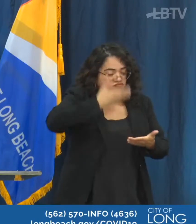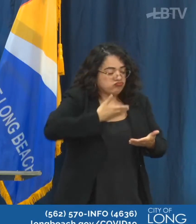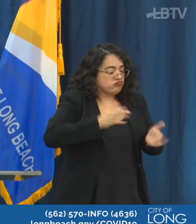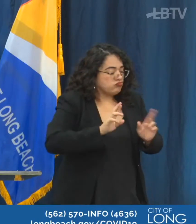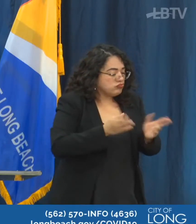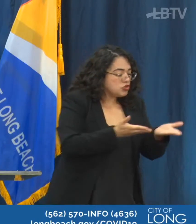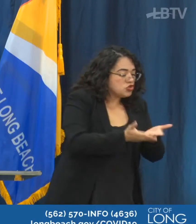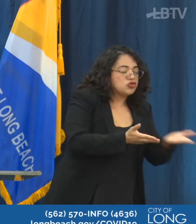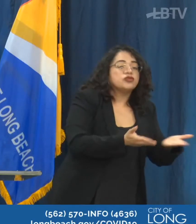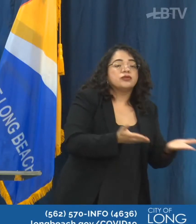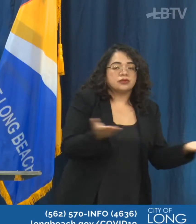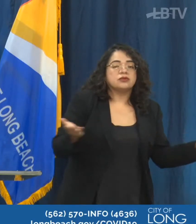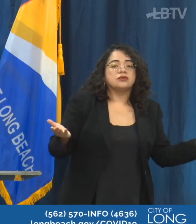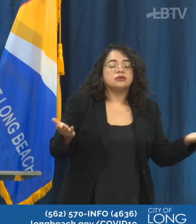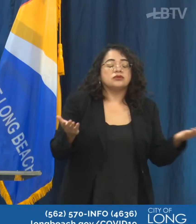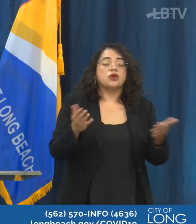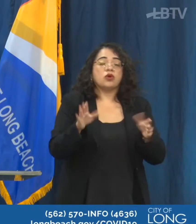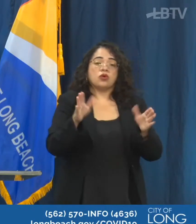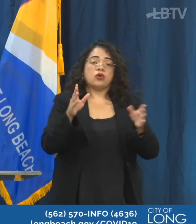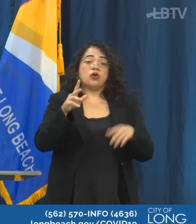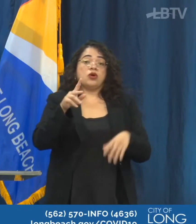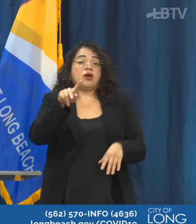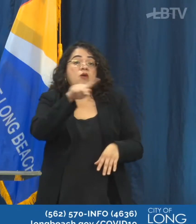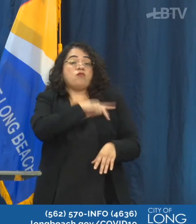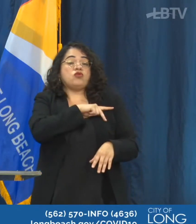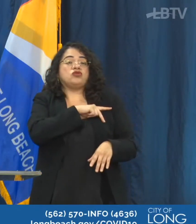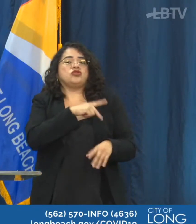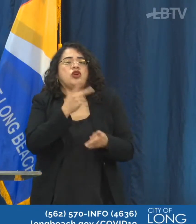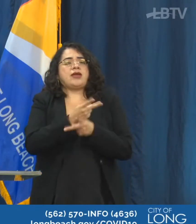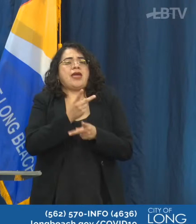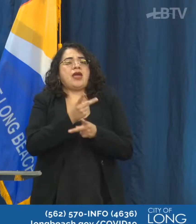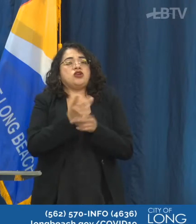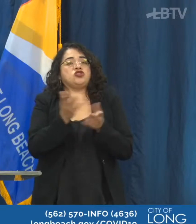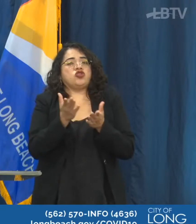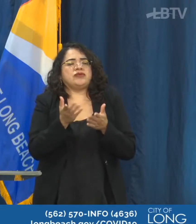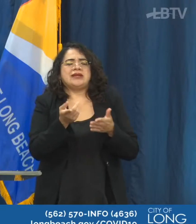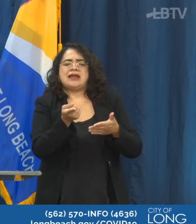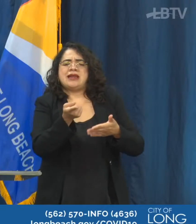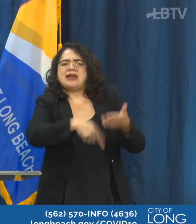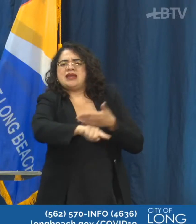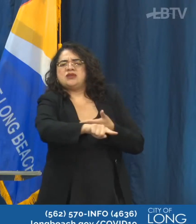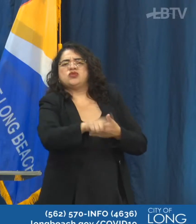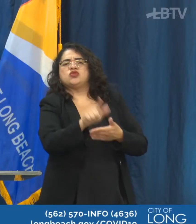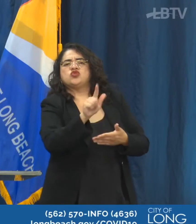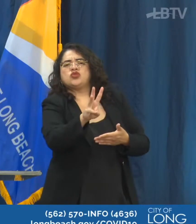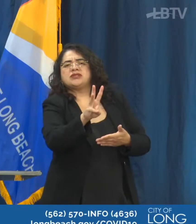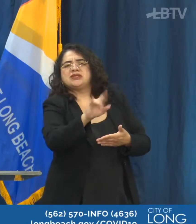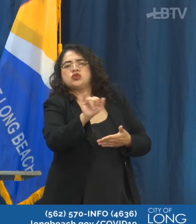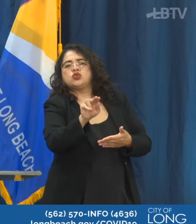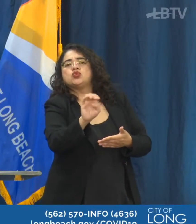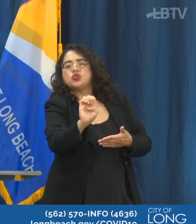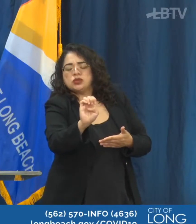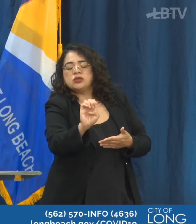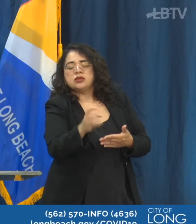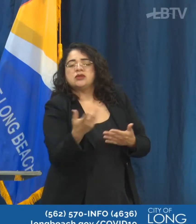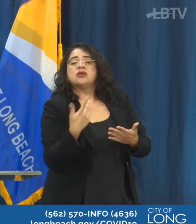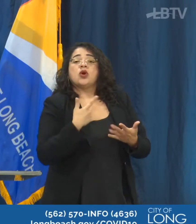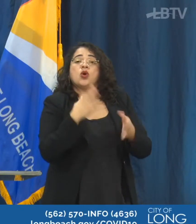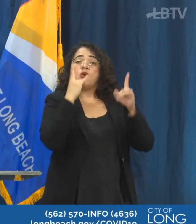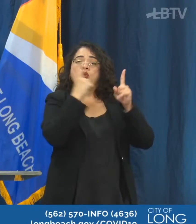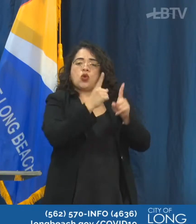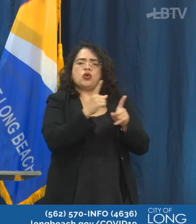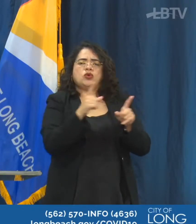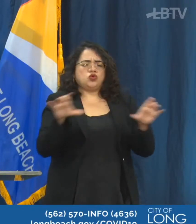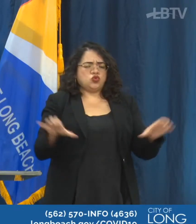personal care services will be permitted to open next Friday moving forward. So with these additional reopenings, we want to get things right. It's important for all